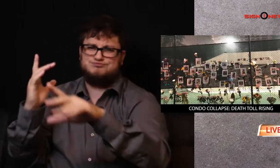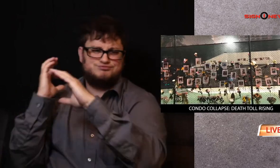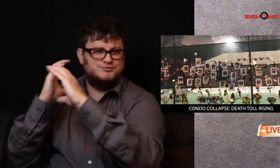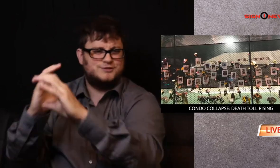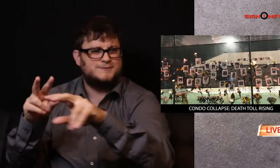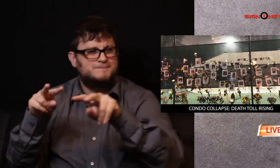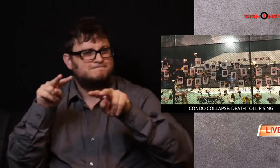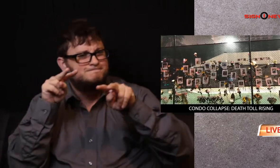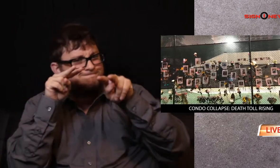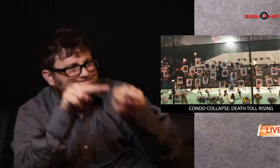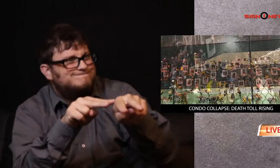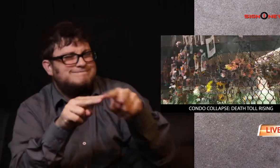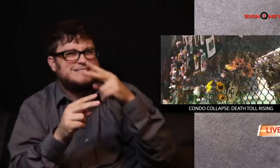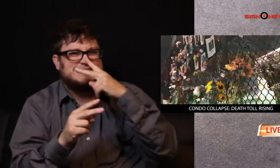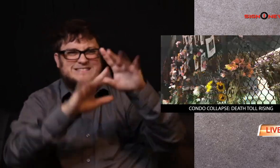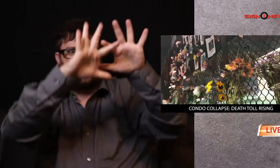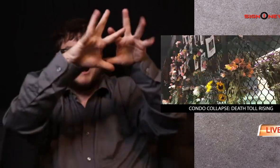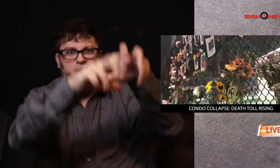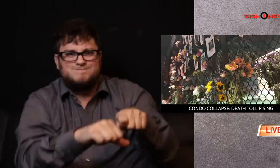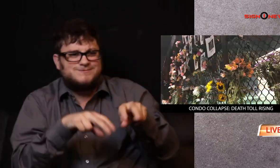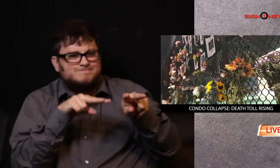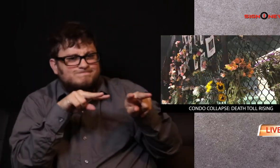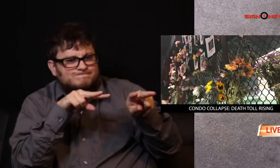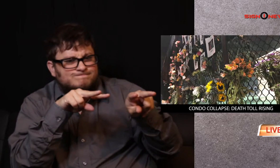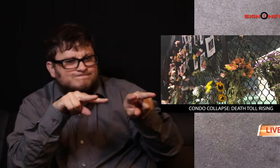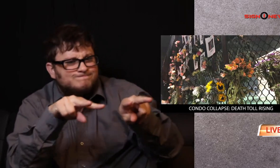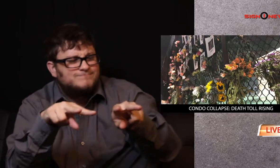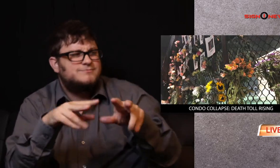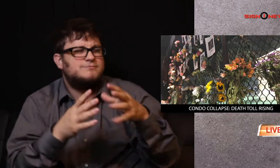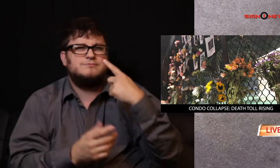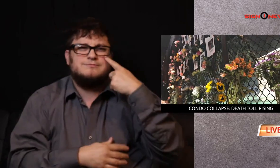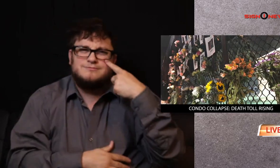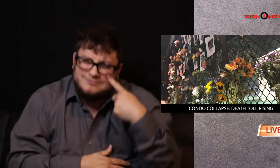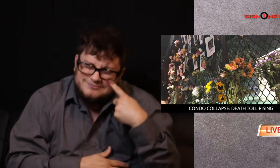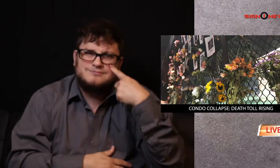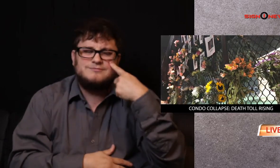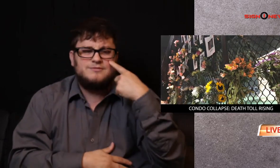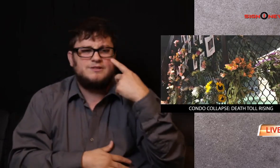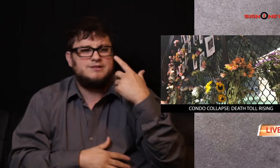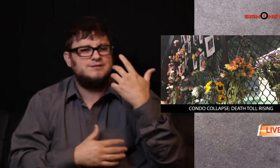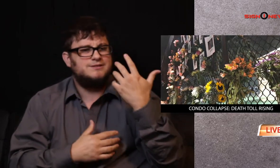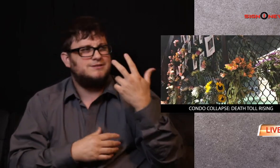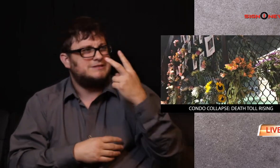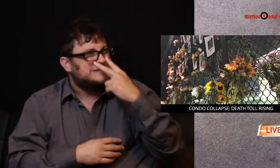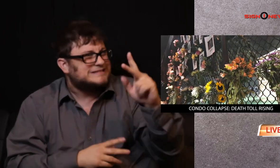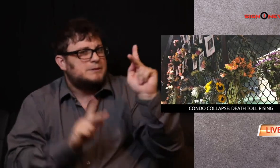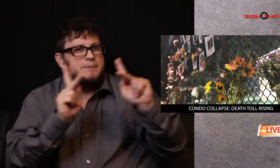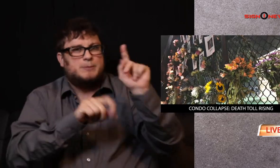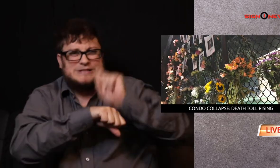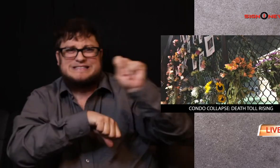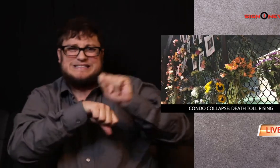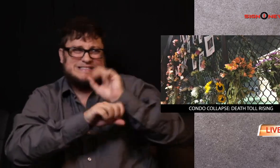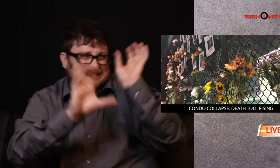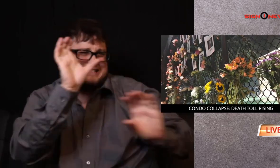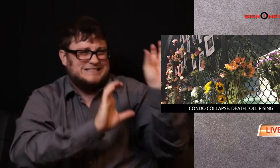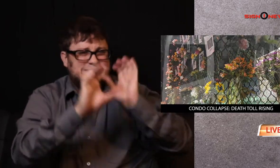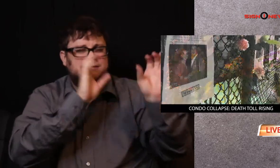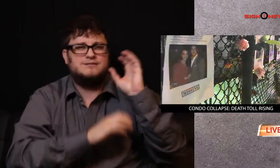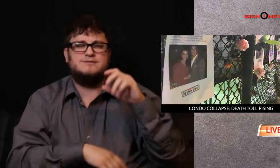Bus loads of family members of the missing victims have been brought to the site to see the rescue mission